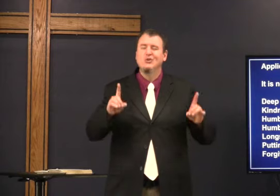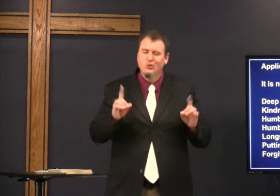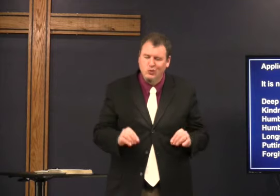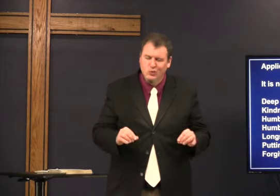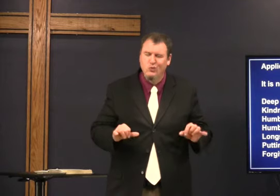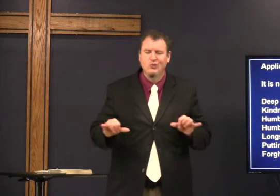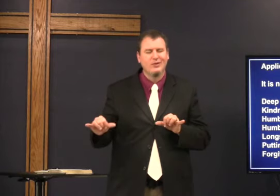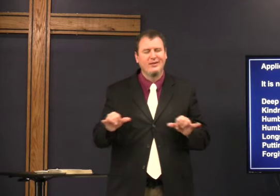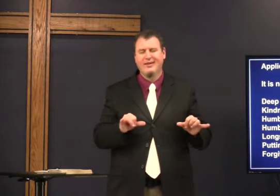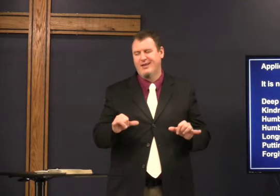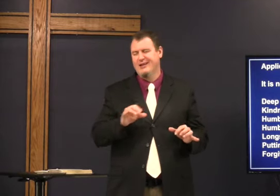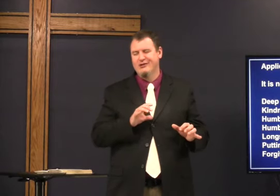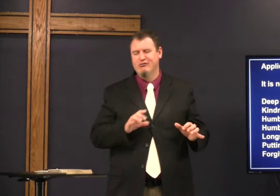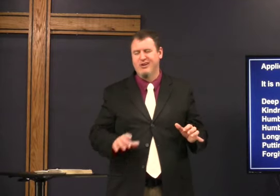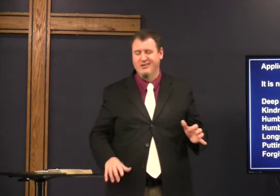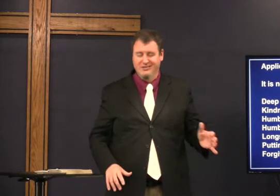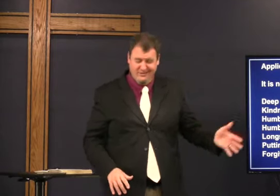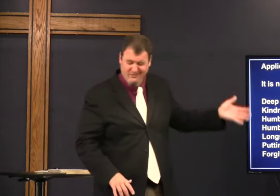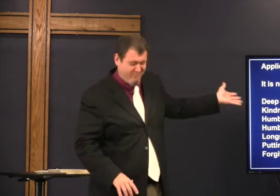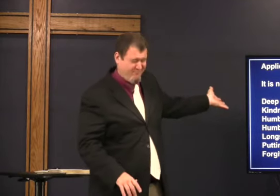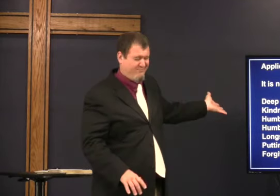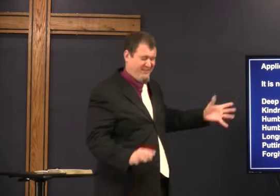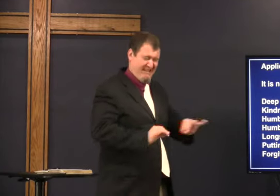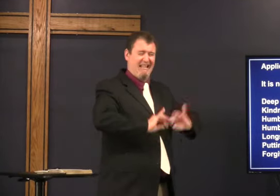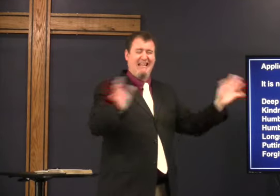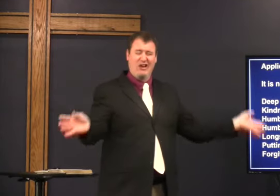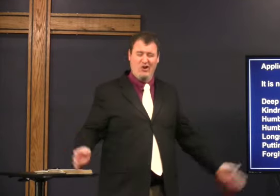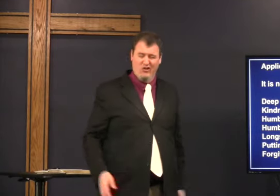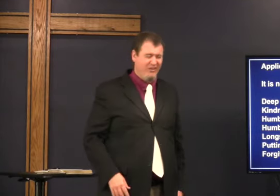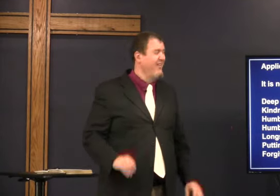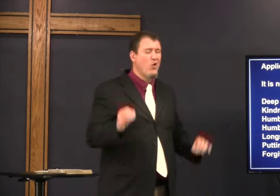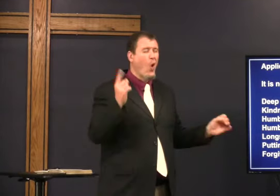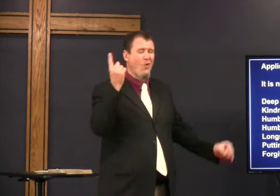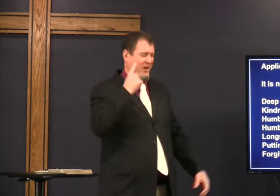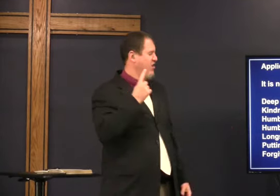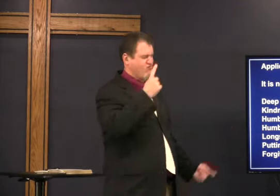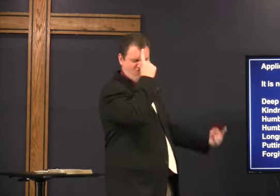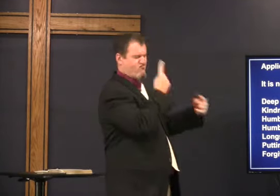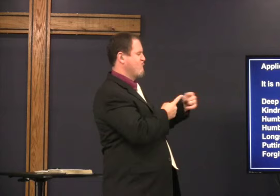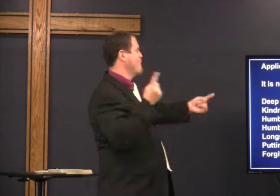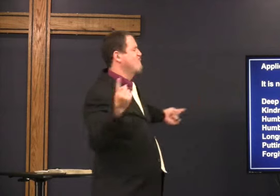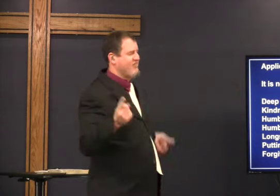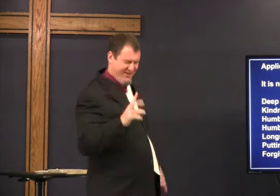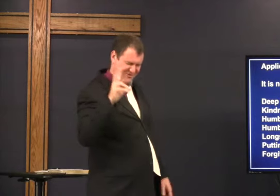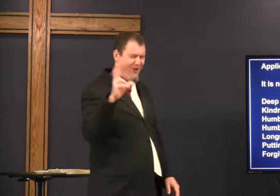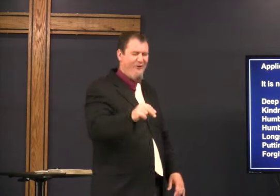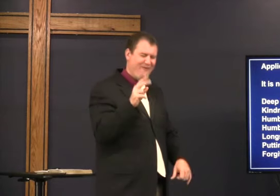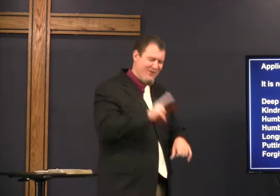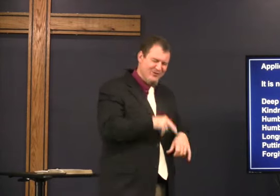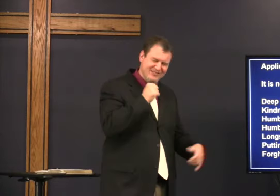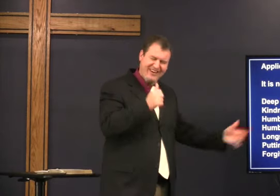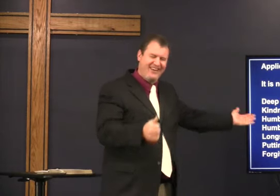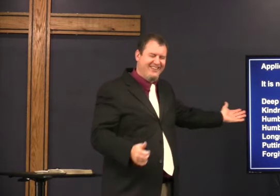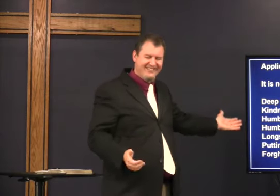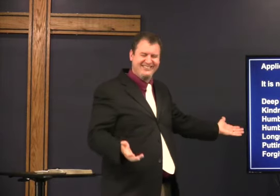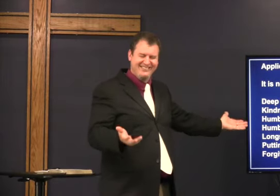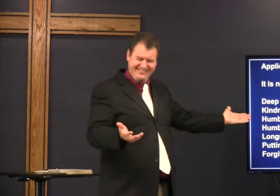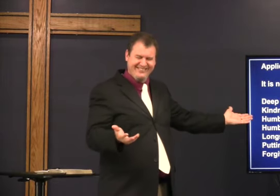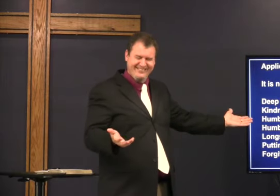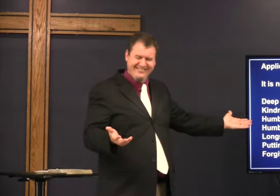do as Jesus did here it's very clear no one can listen to me of it of